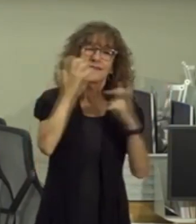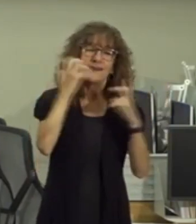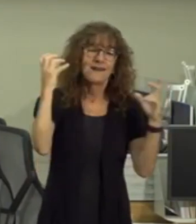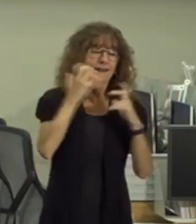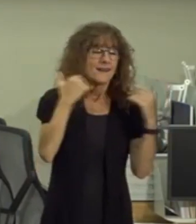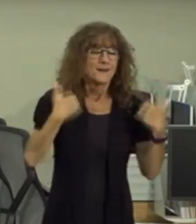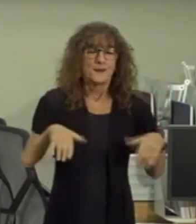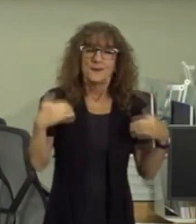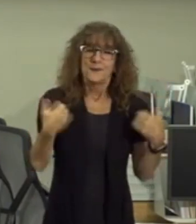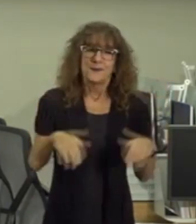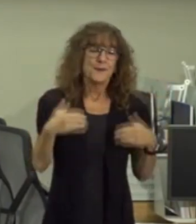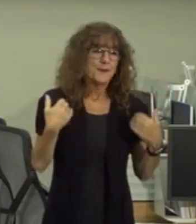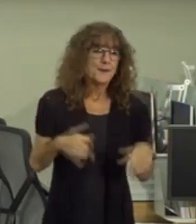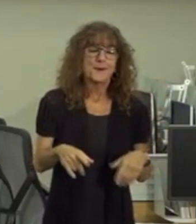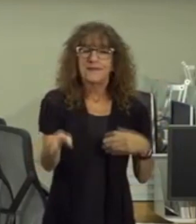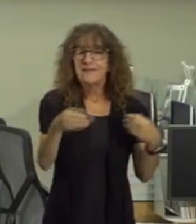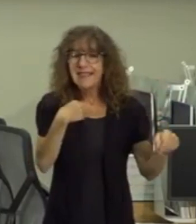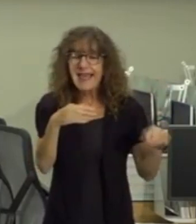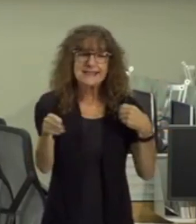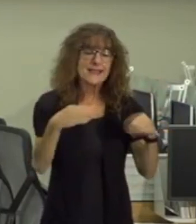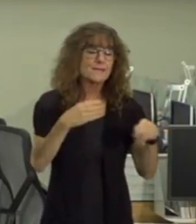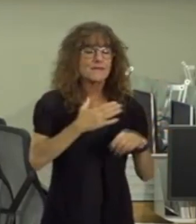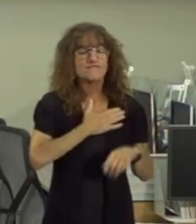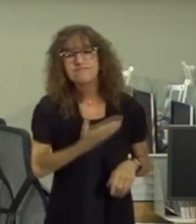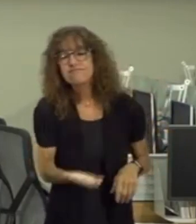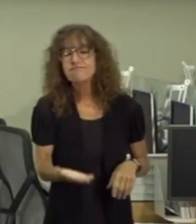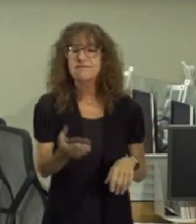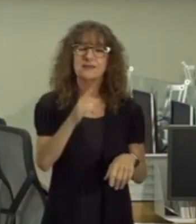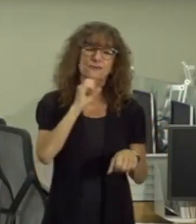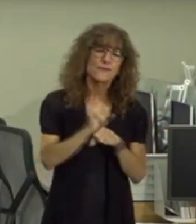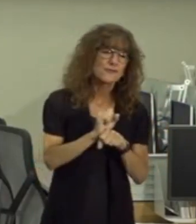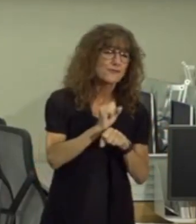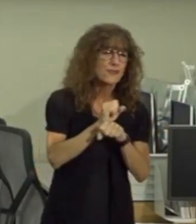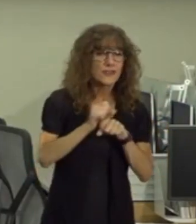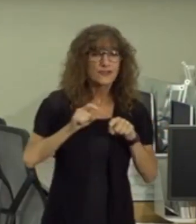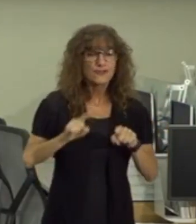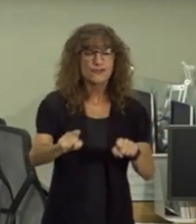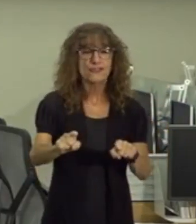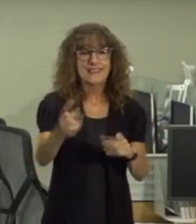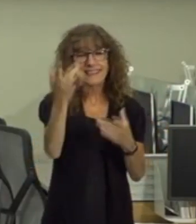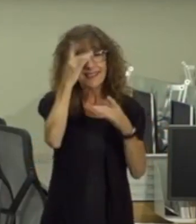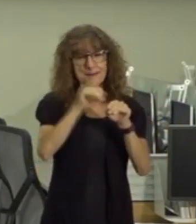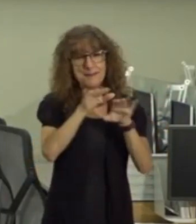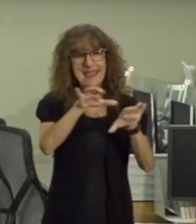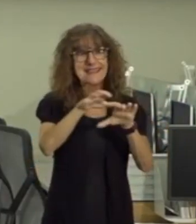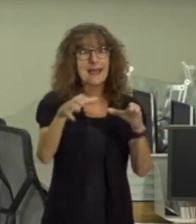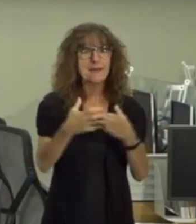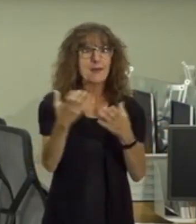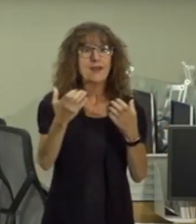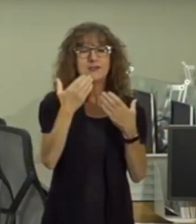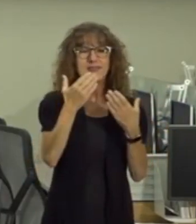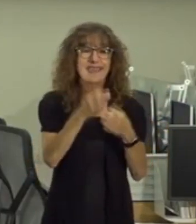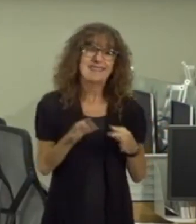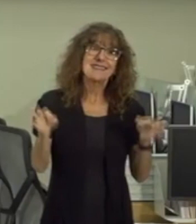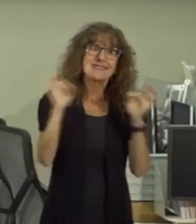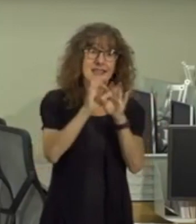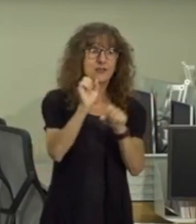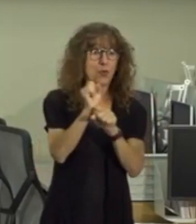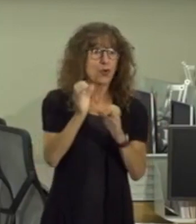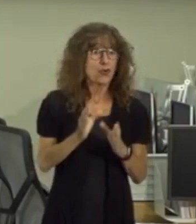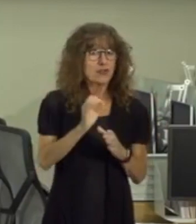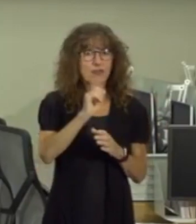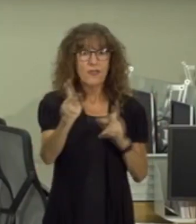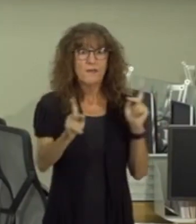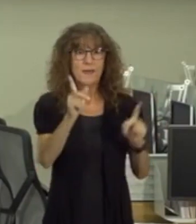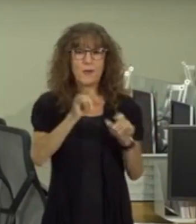and how nimble they have been inflexible they have been who have worked so hard even during this pandemic i want to thank our essential workers all of